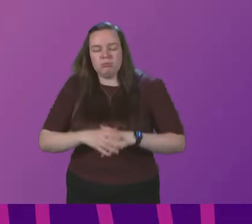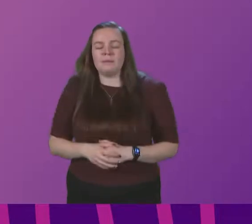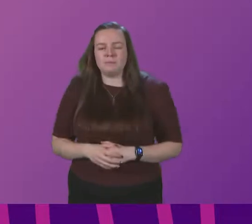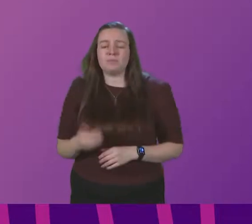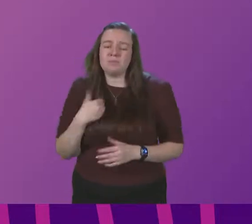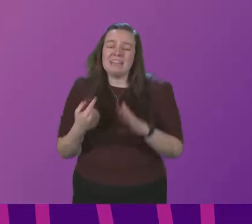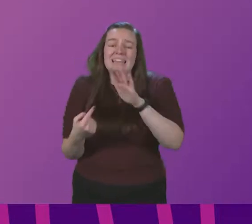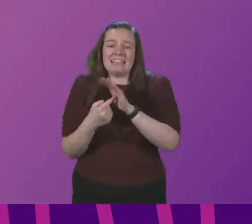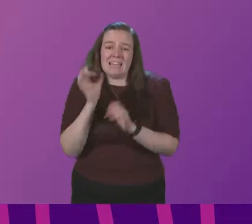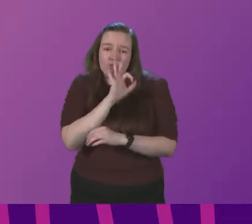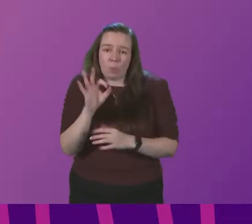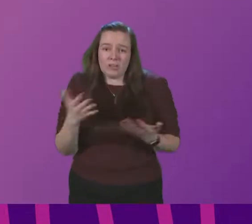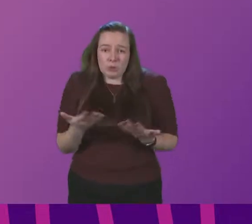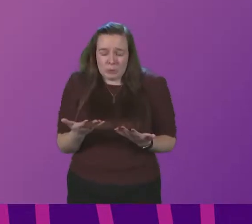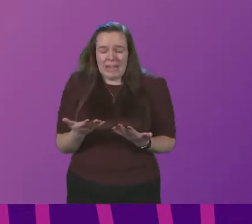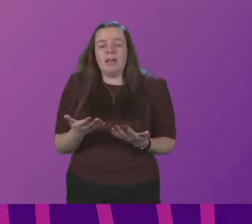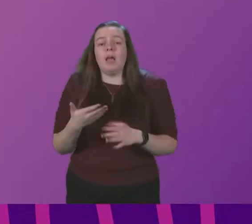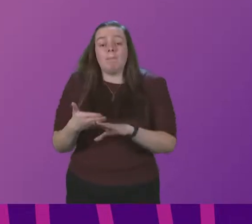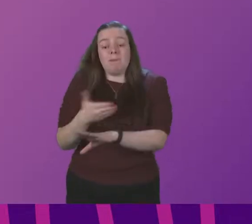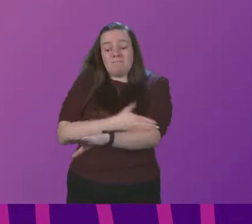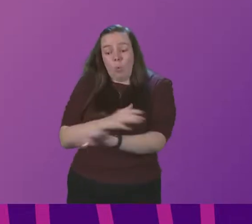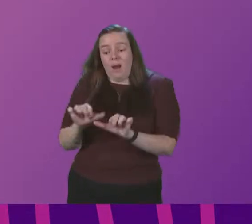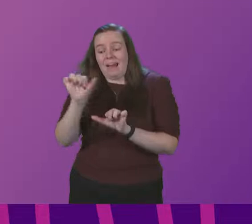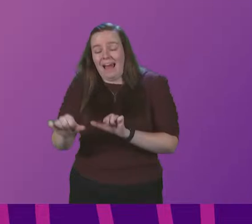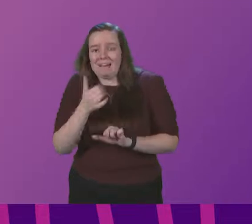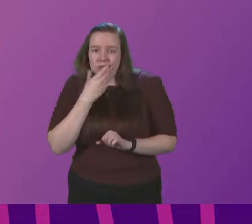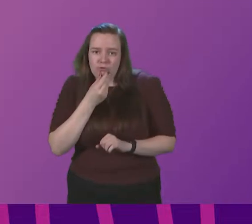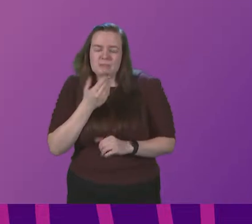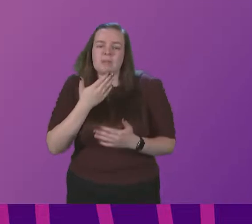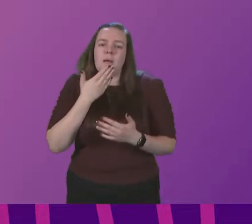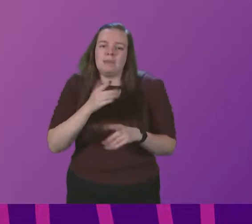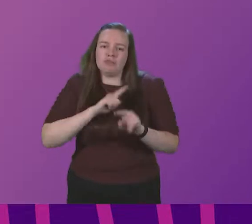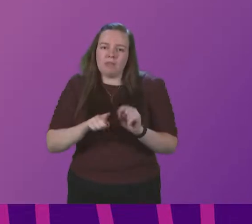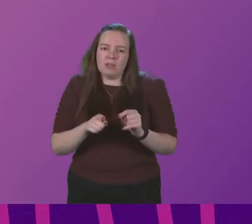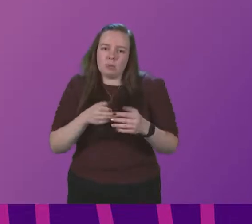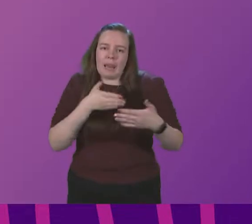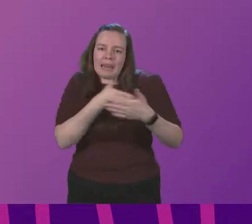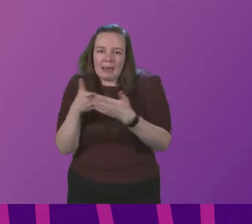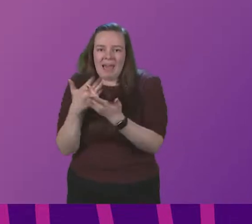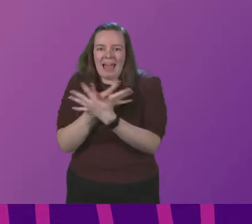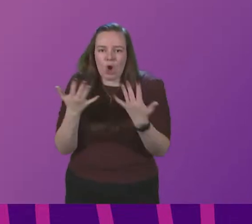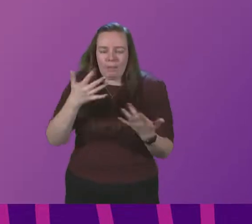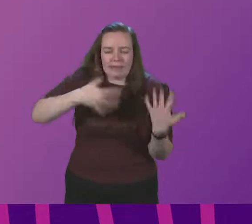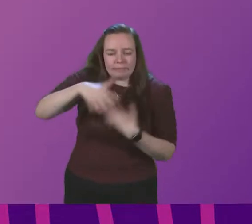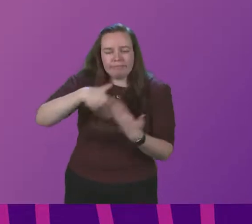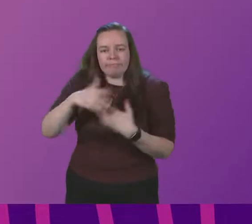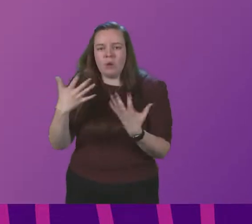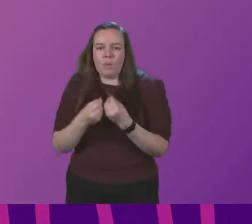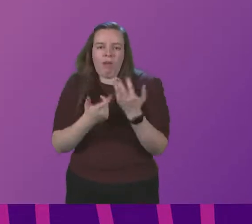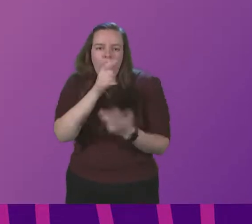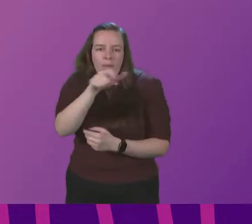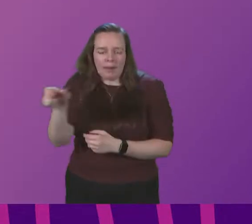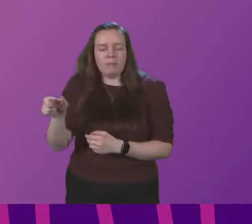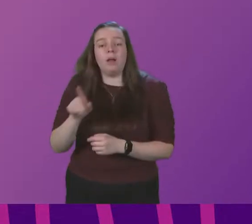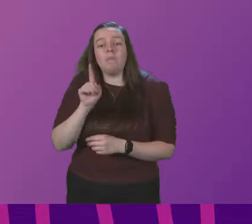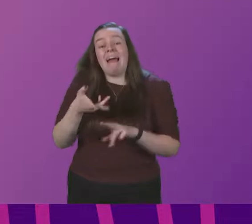request today is this. Before and immediately after Christmas, please minimise your social mixing with other households as much as you can. However,